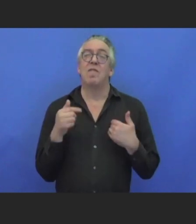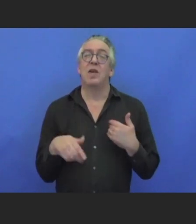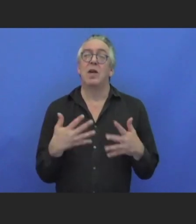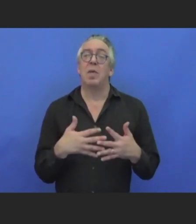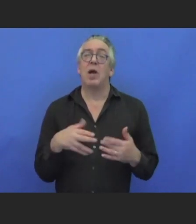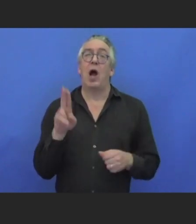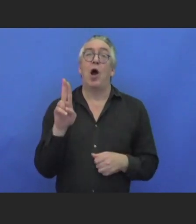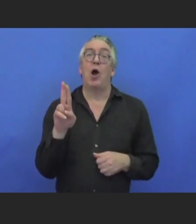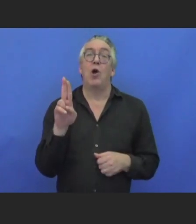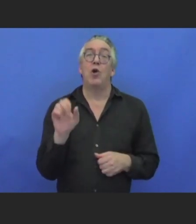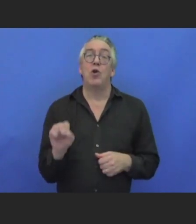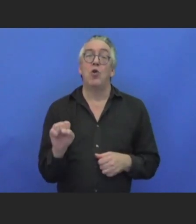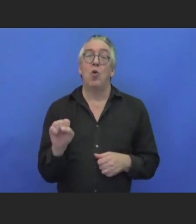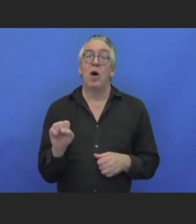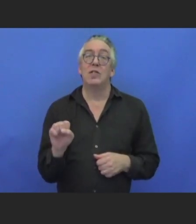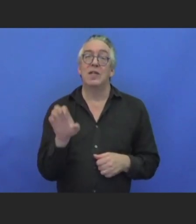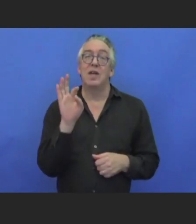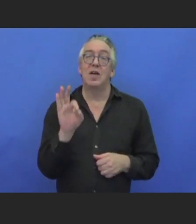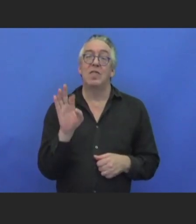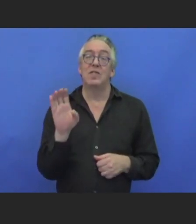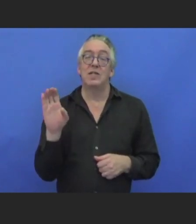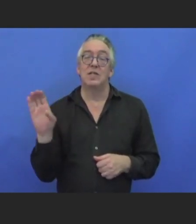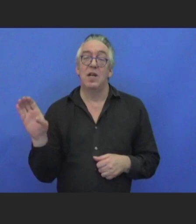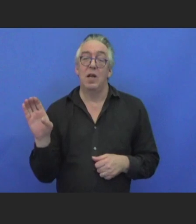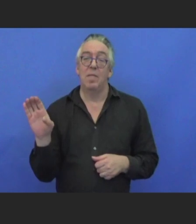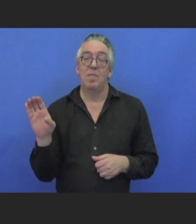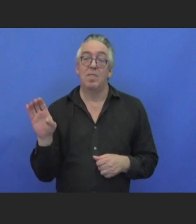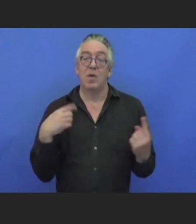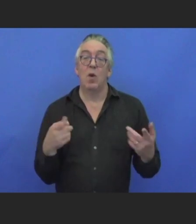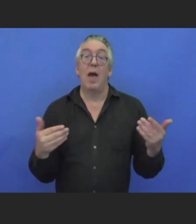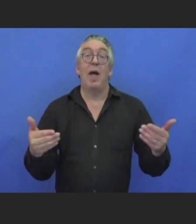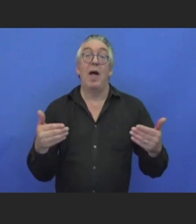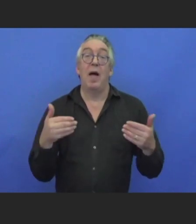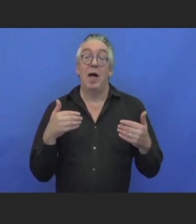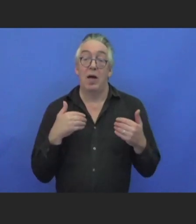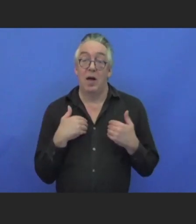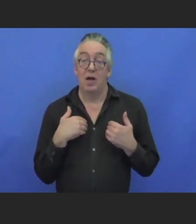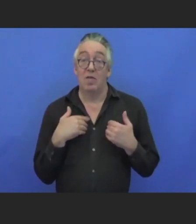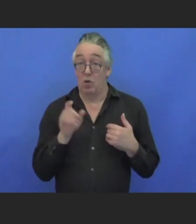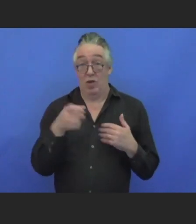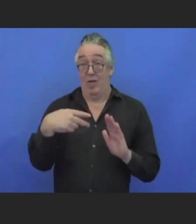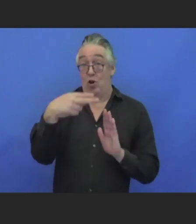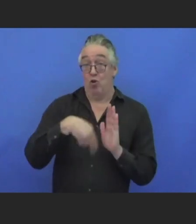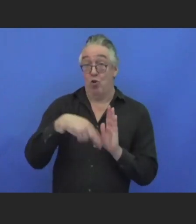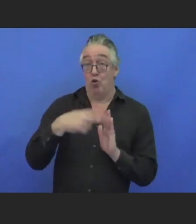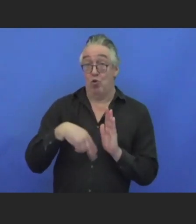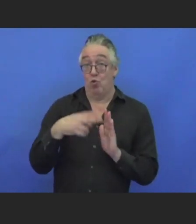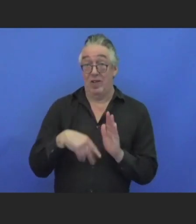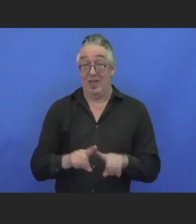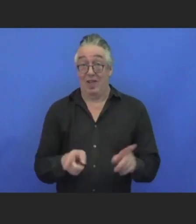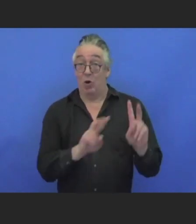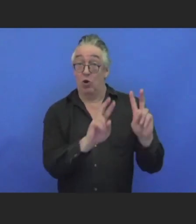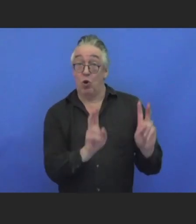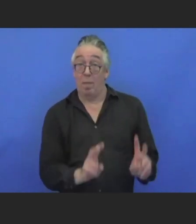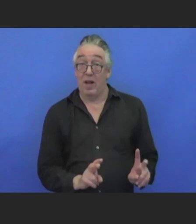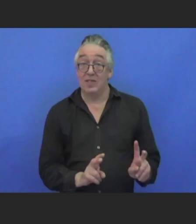US regulator, and they have international visas, and they have, they can go through and post different topics for different countries